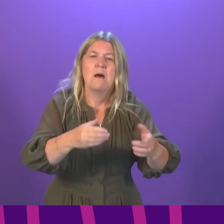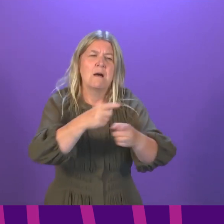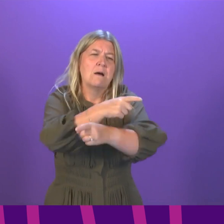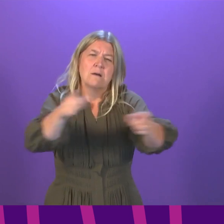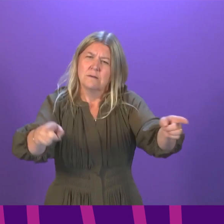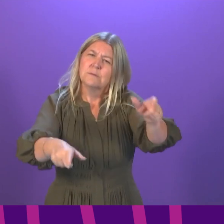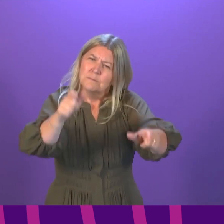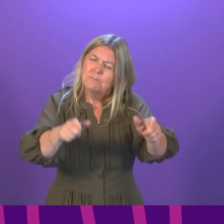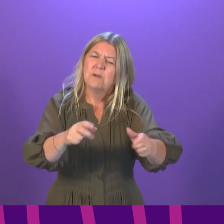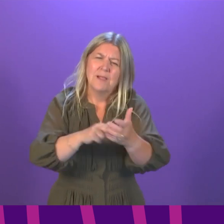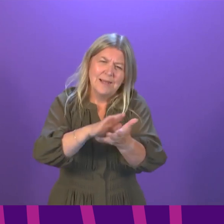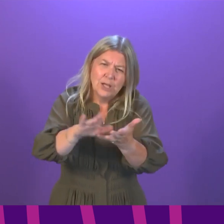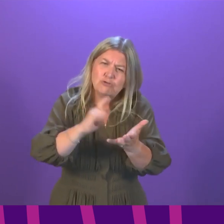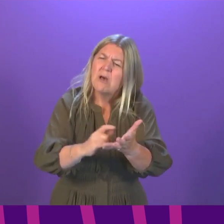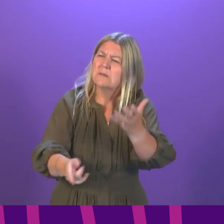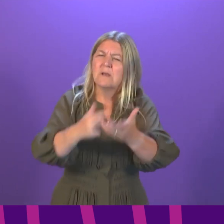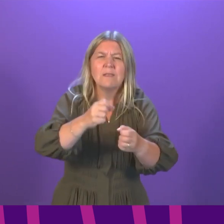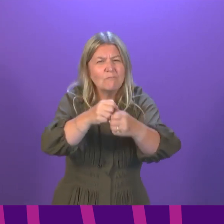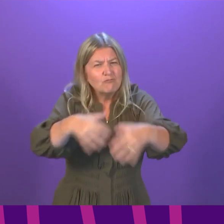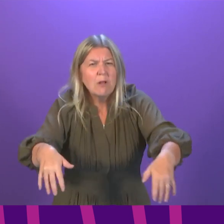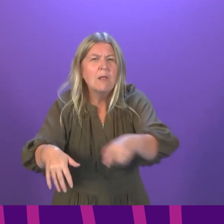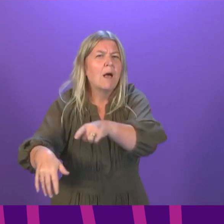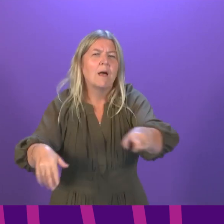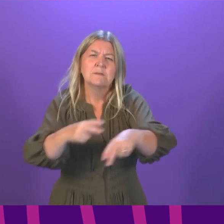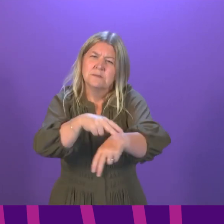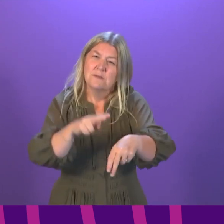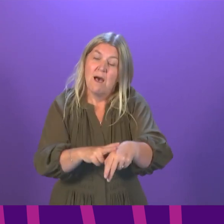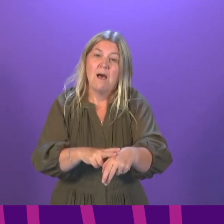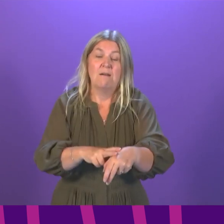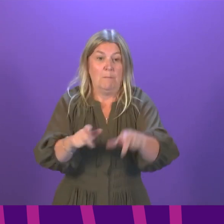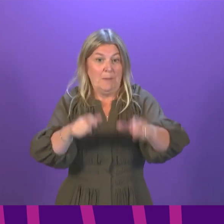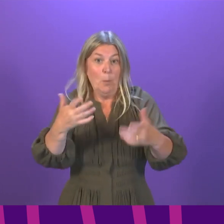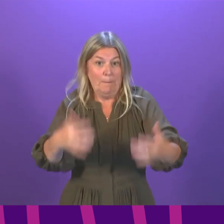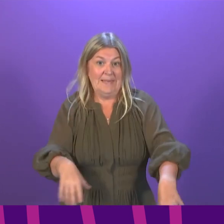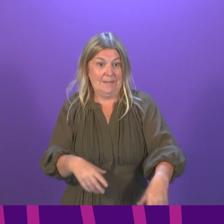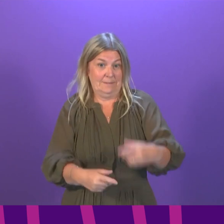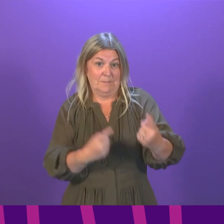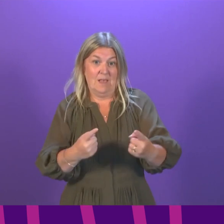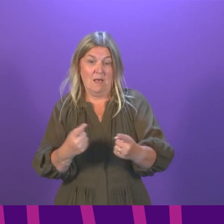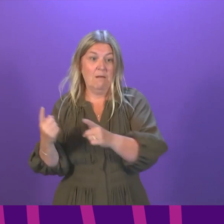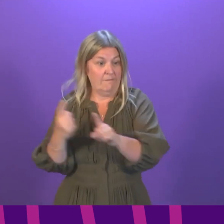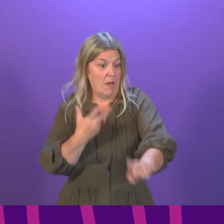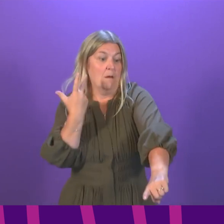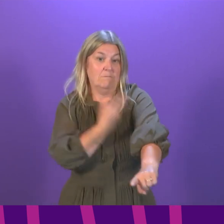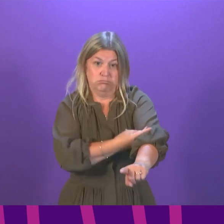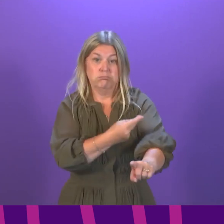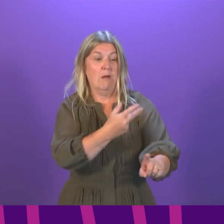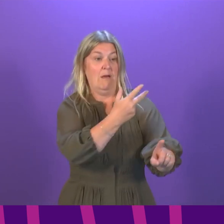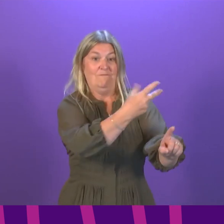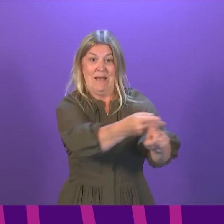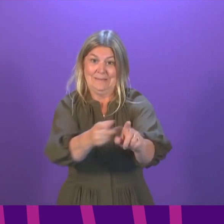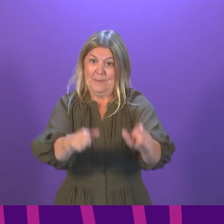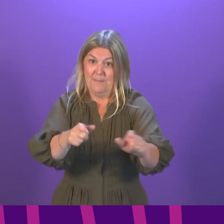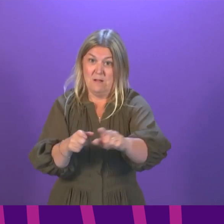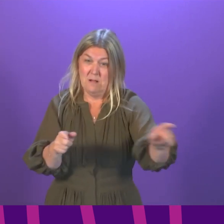particularly in our NHS, and to thank our vaccinators across the country who have got us to the point that we have got to today. They generally are